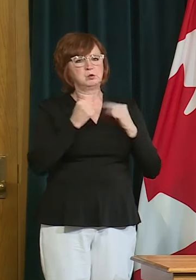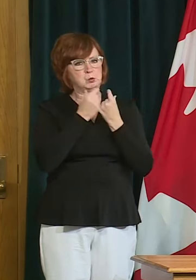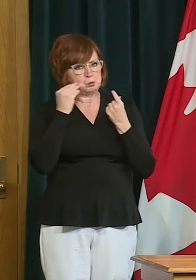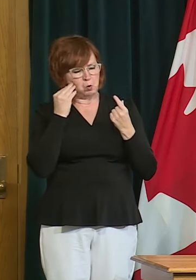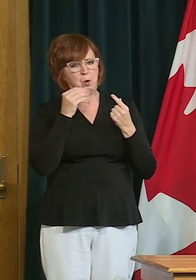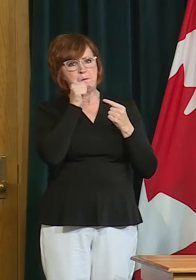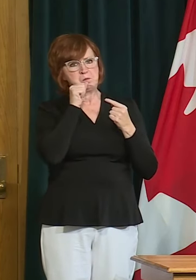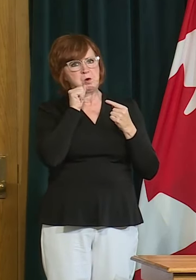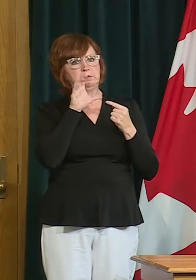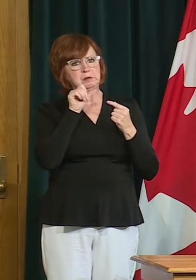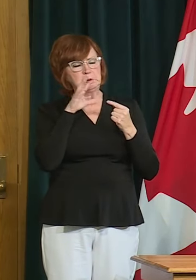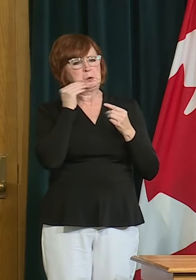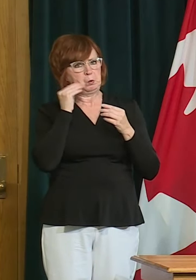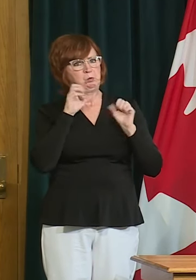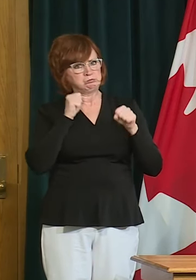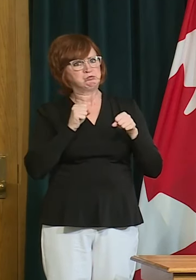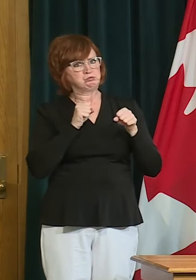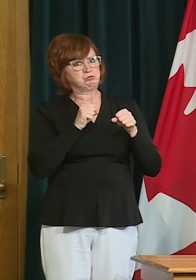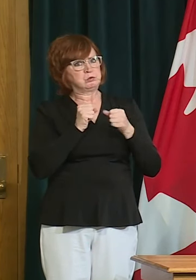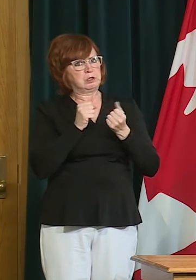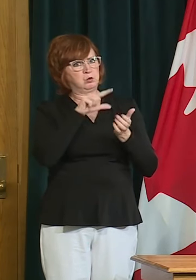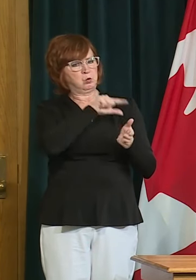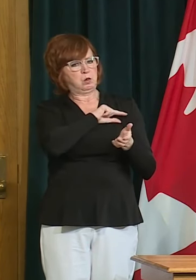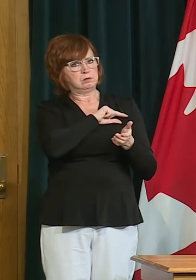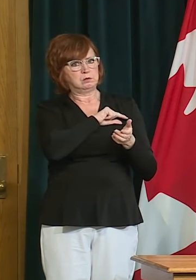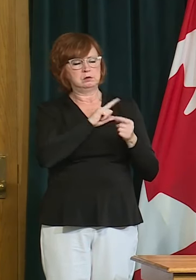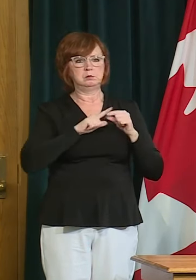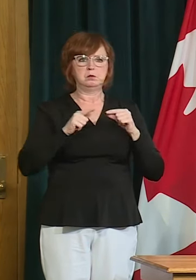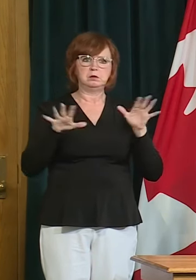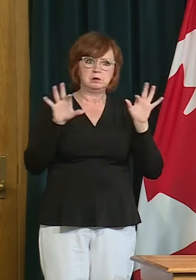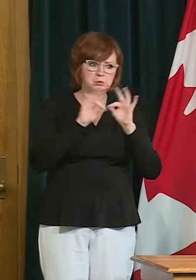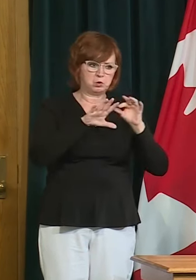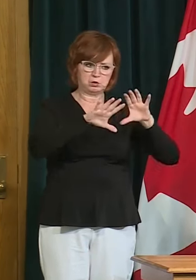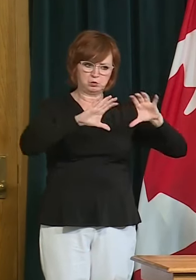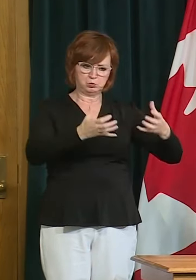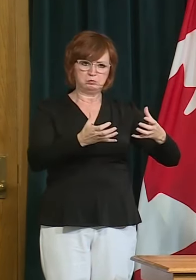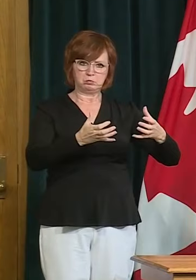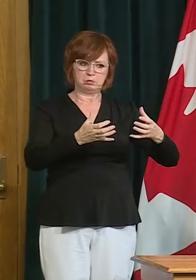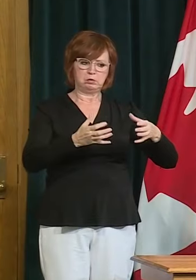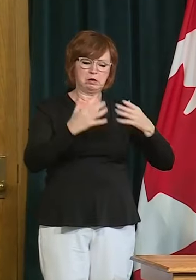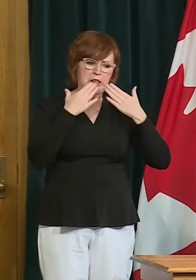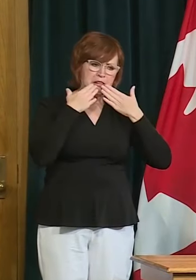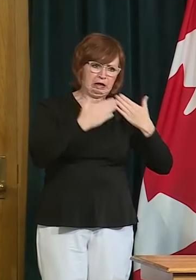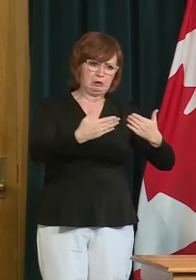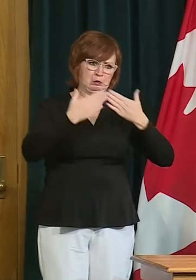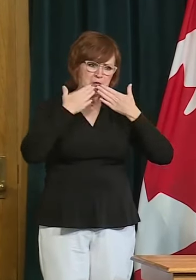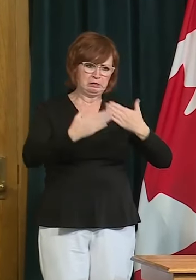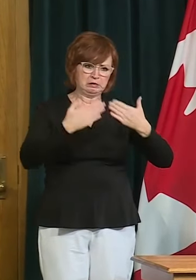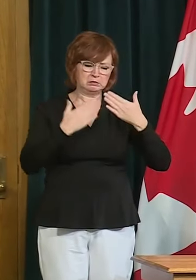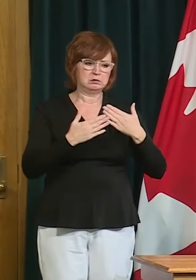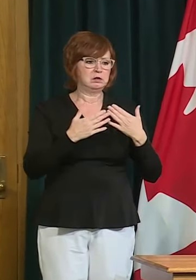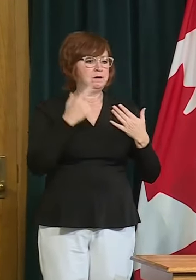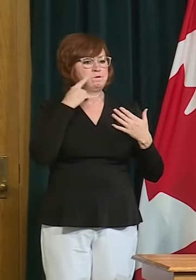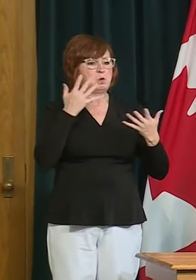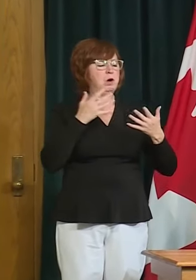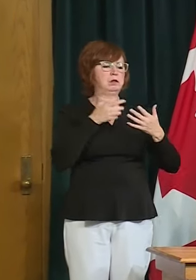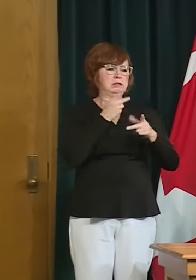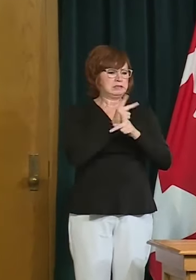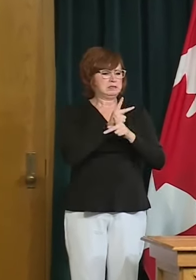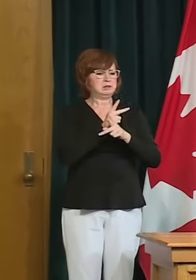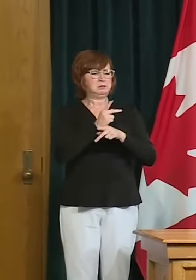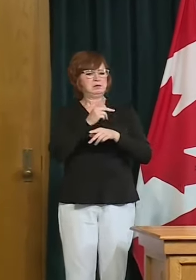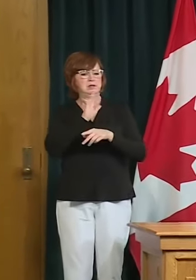of the work that you are doing and for keeping our family members safe. I'll now turn it over to Dr. Shahab for to make a few comments.